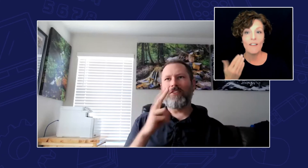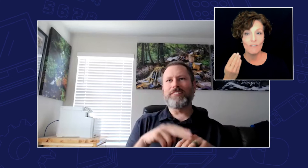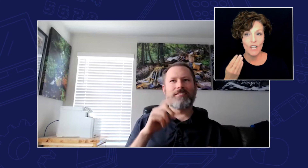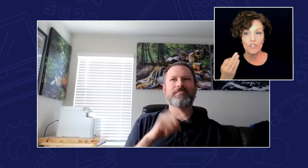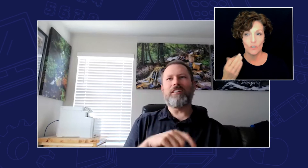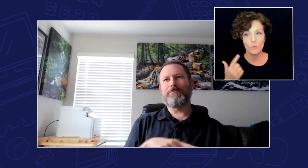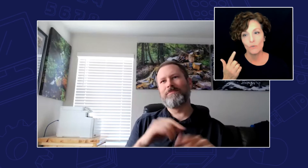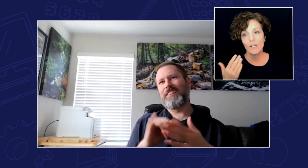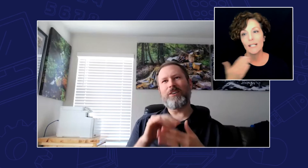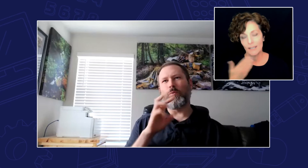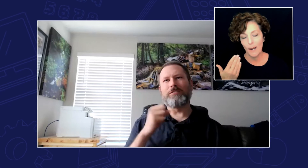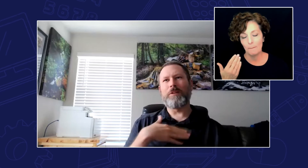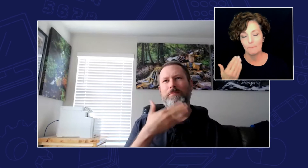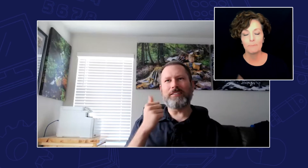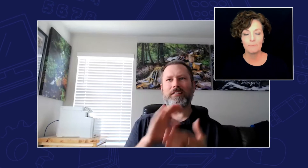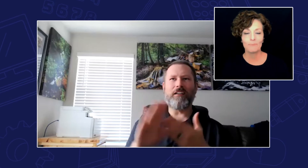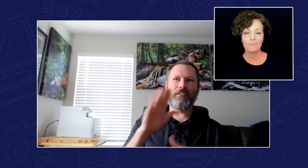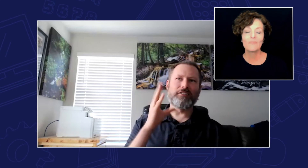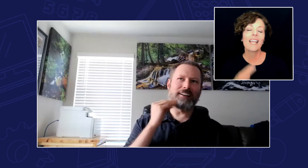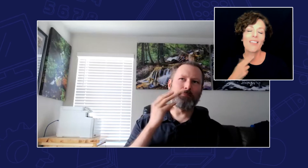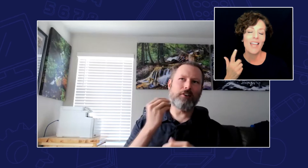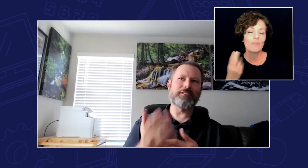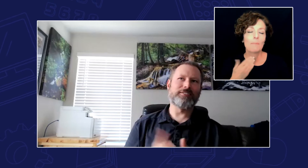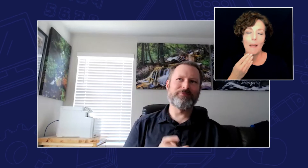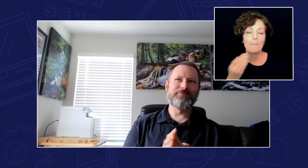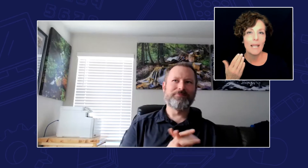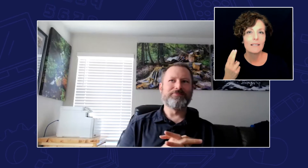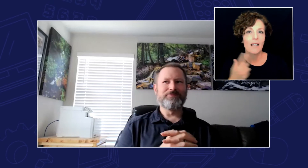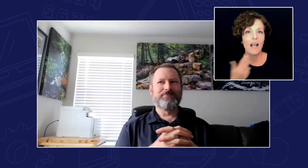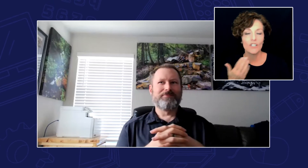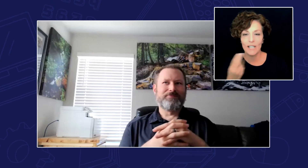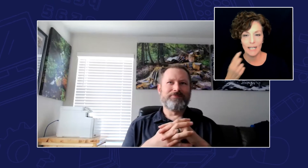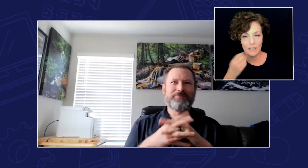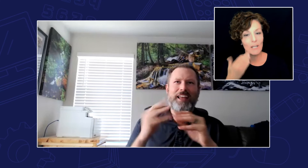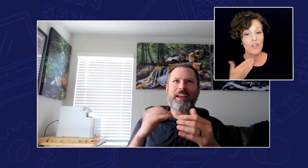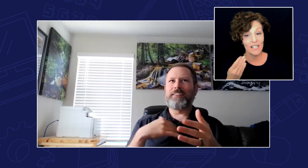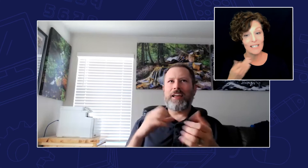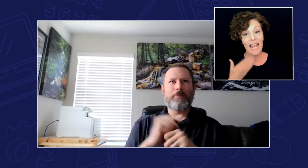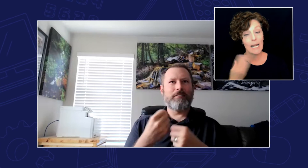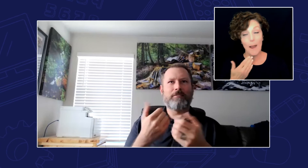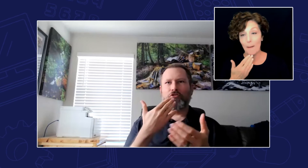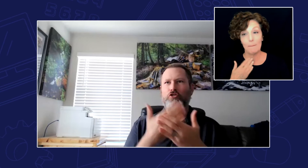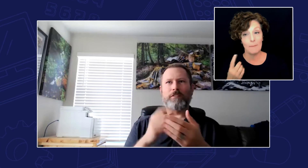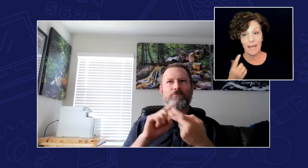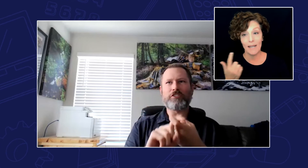that was my best college experience and I made lifelong friends